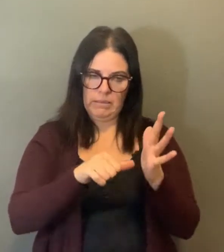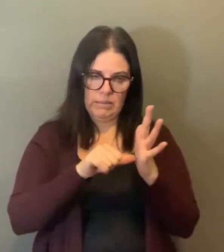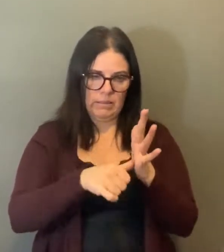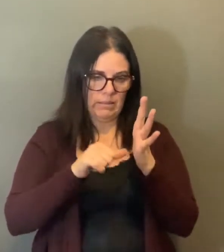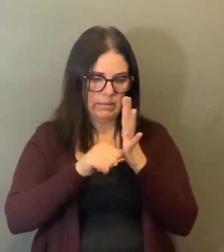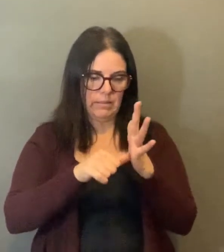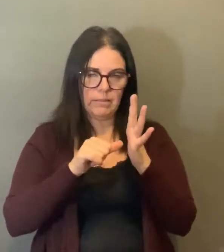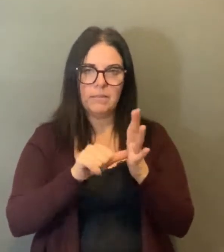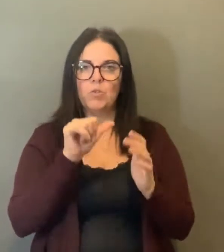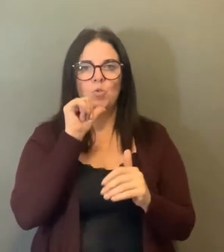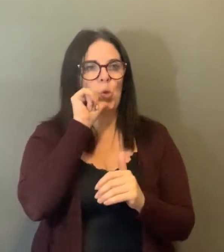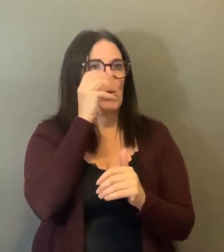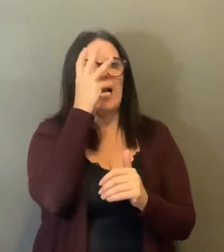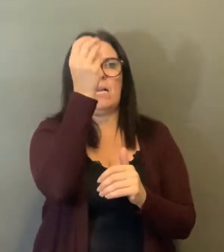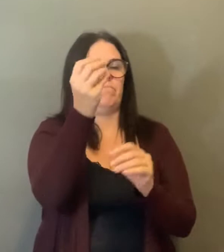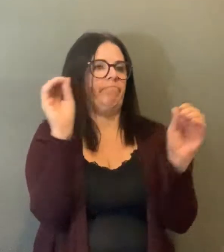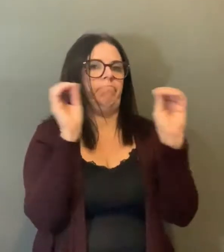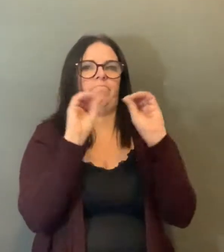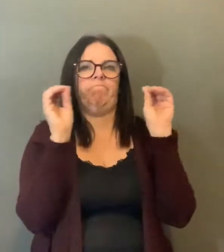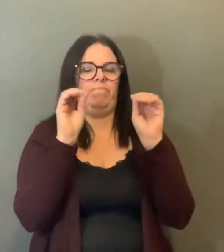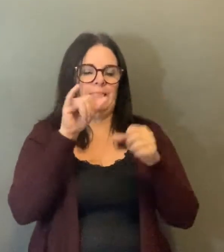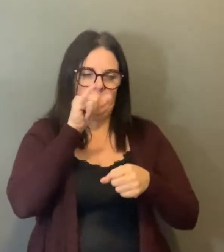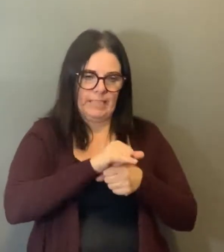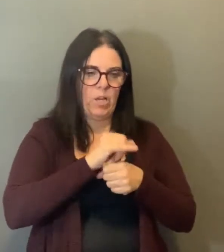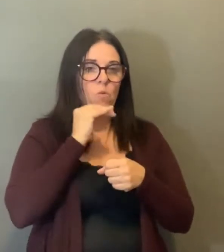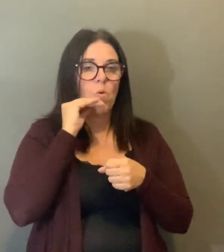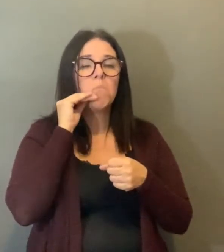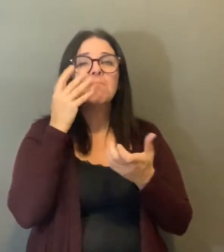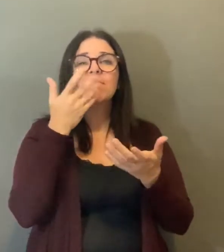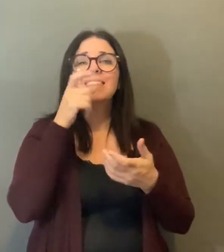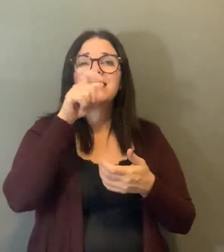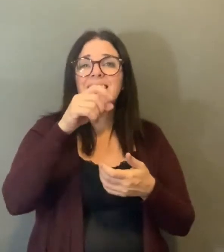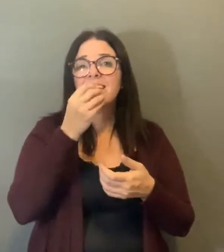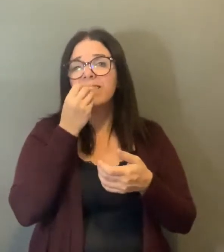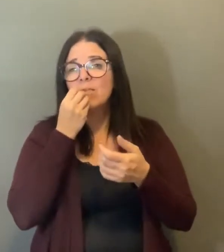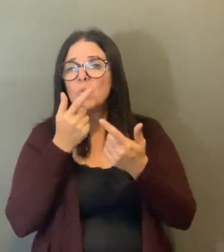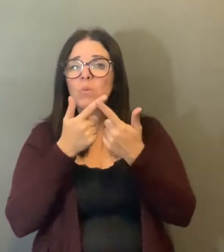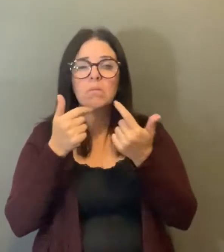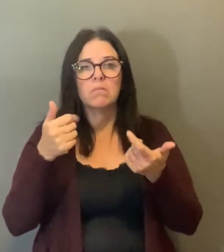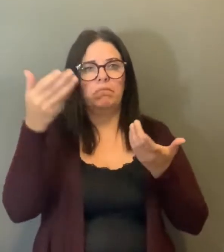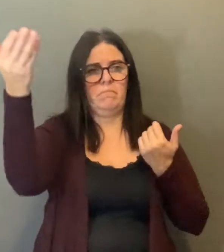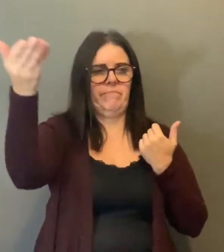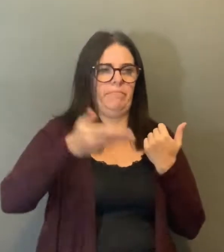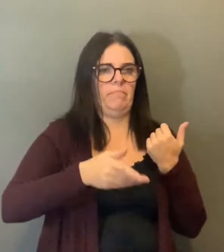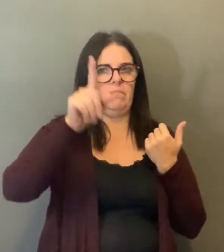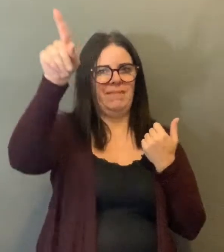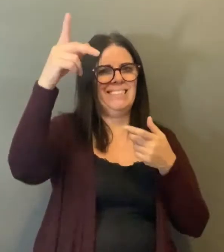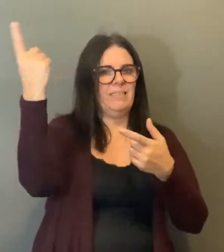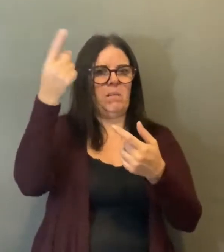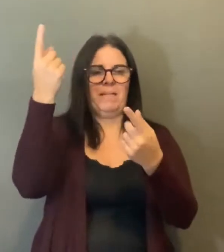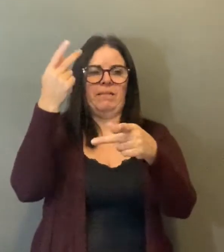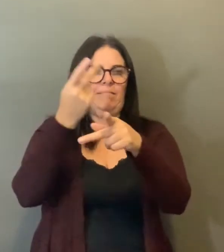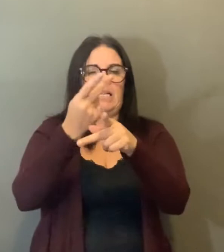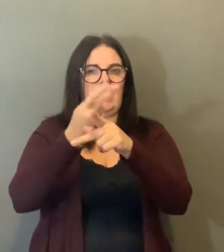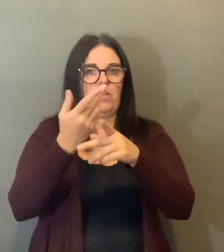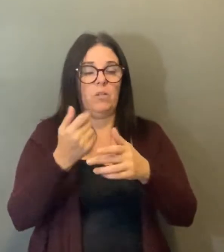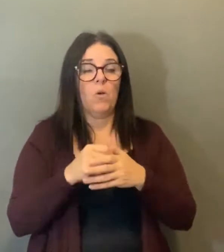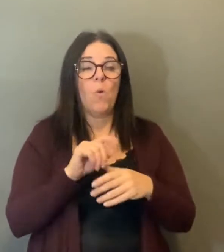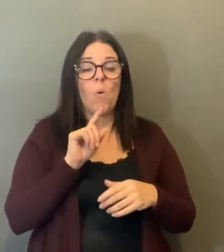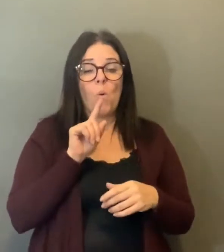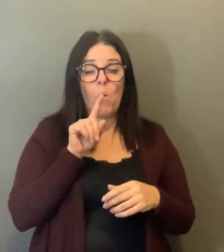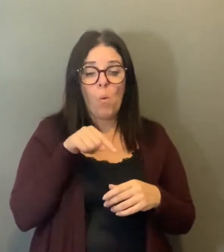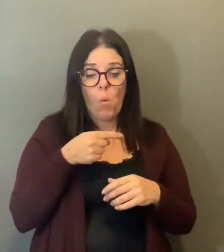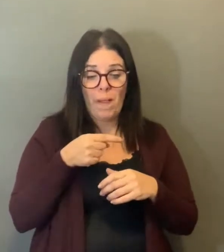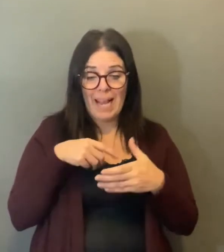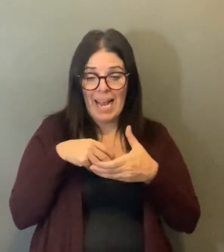those individuals who are positive, we do not recommend or we strongly suggest that they should not go outside, they should not